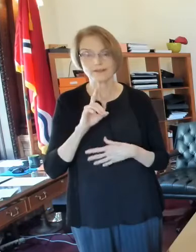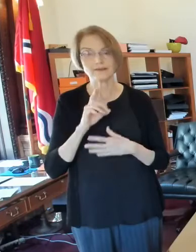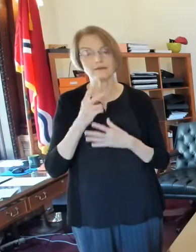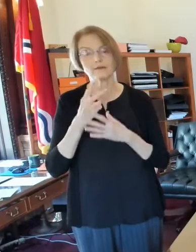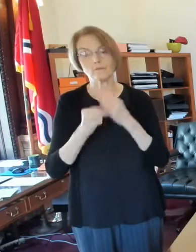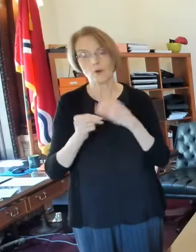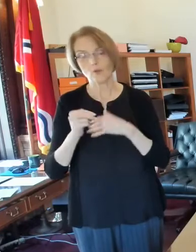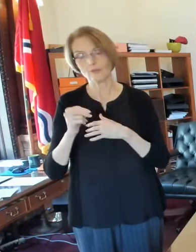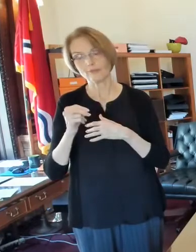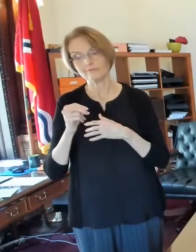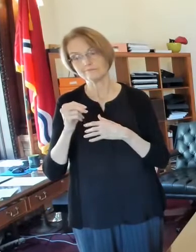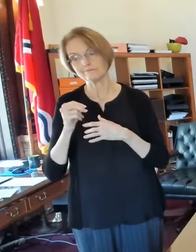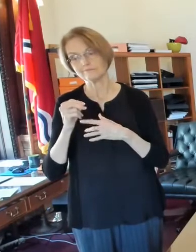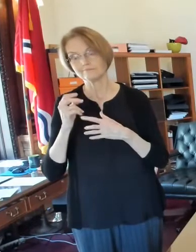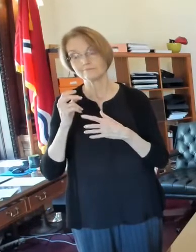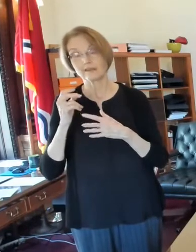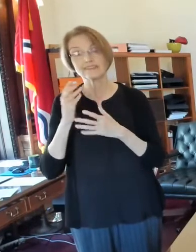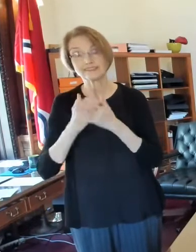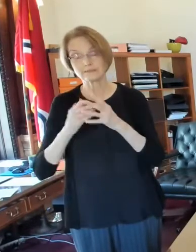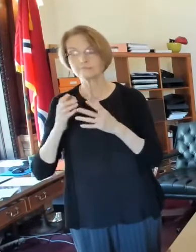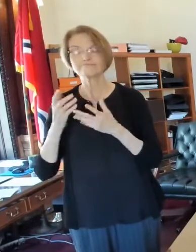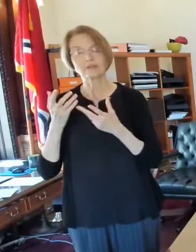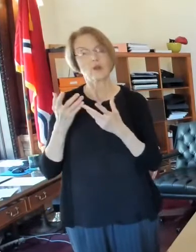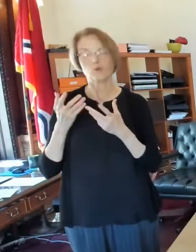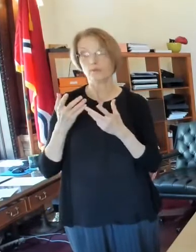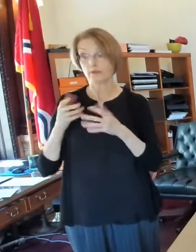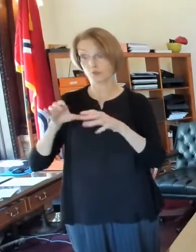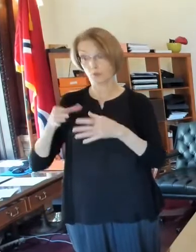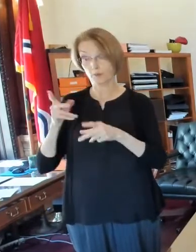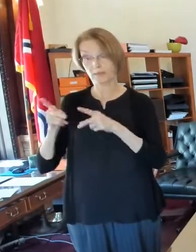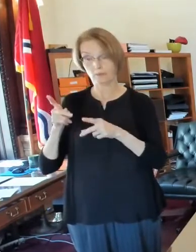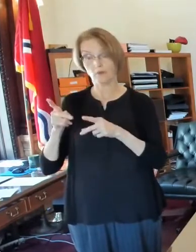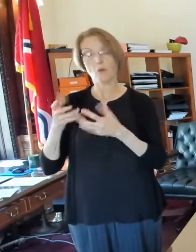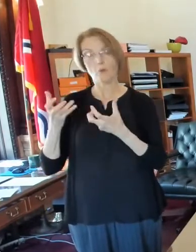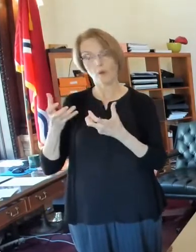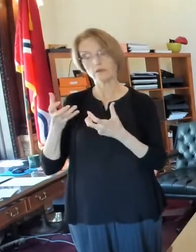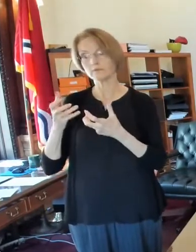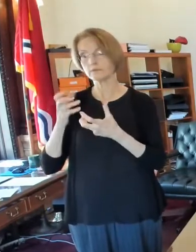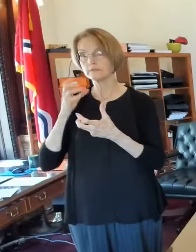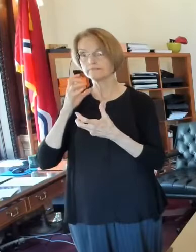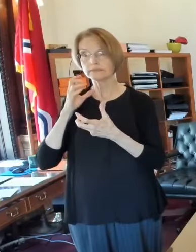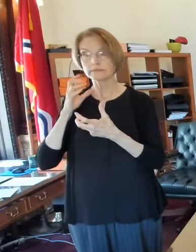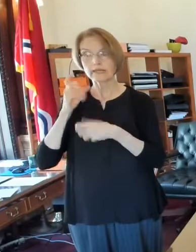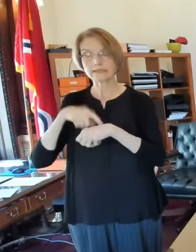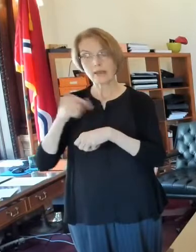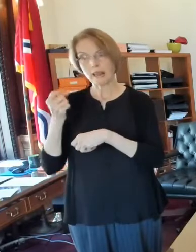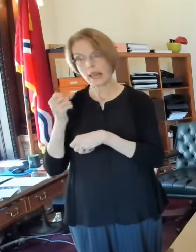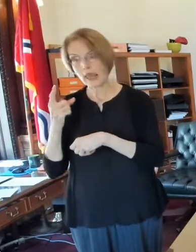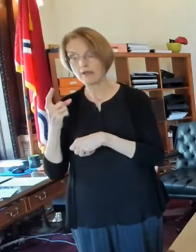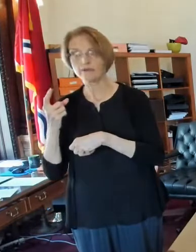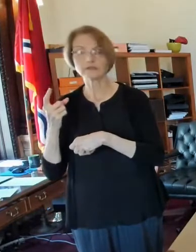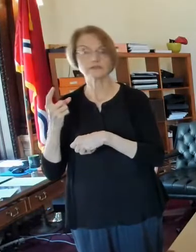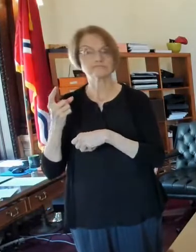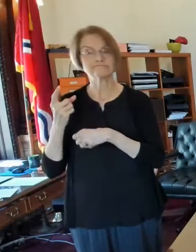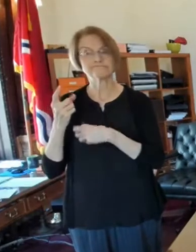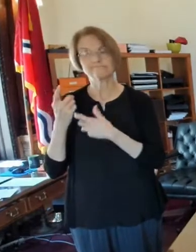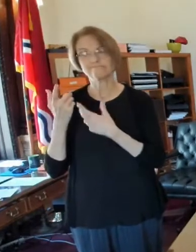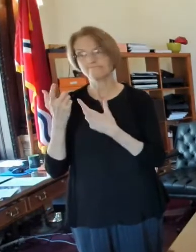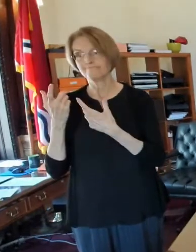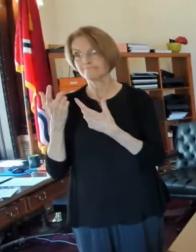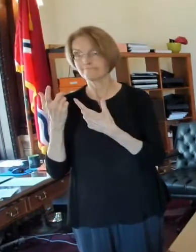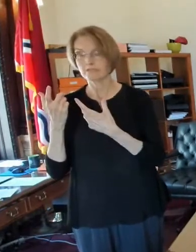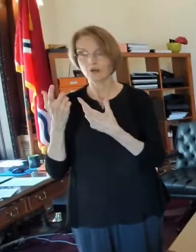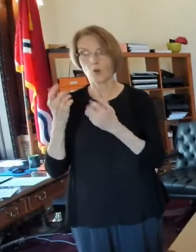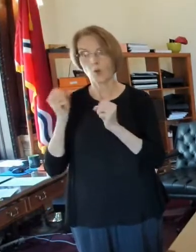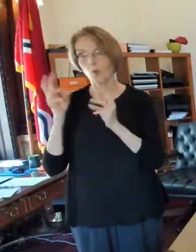folks want the 11 PM to stay because we're about to get colder weather and having more people go inside. Sounds like a bad combo.